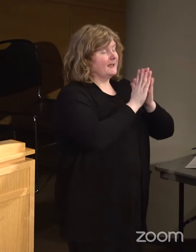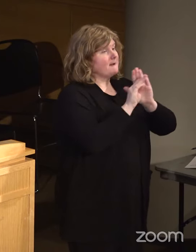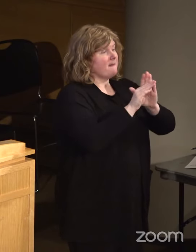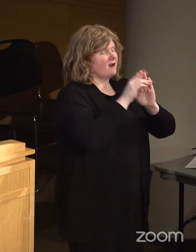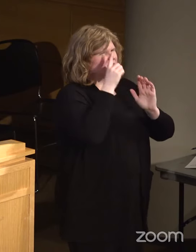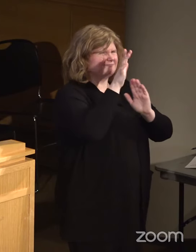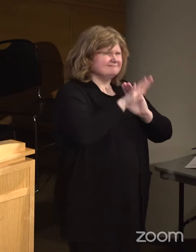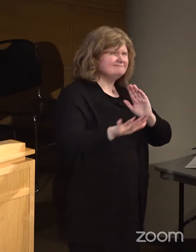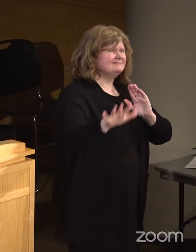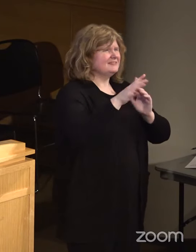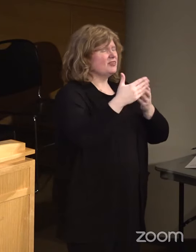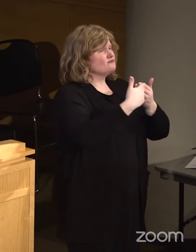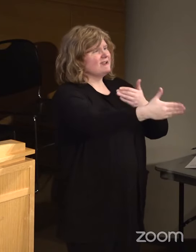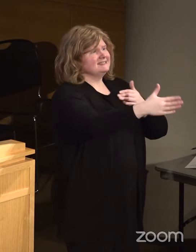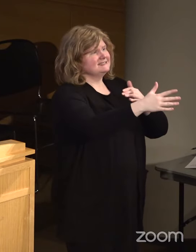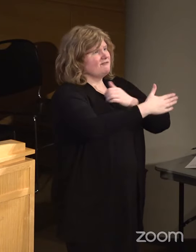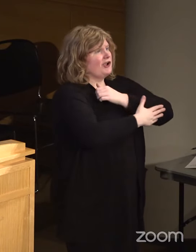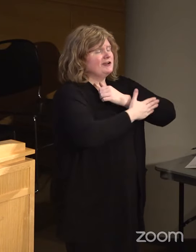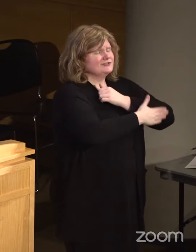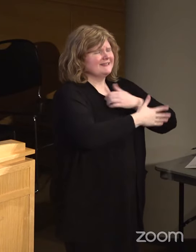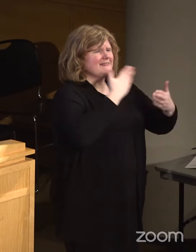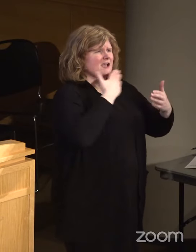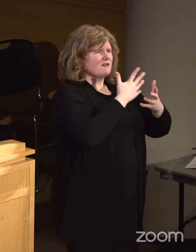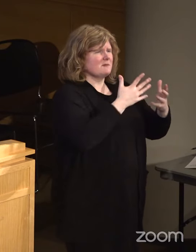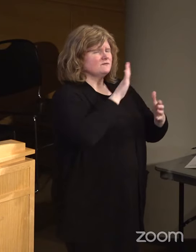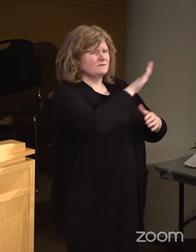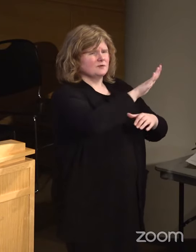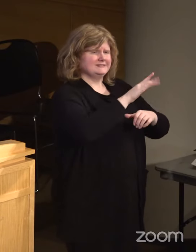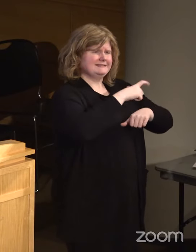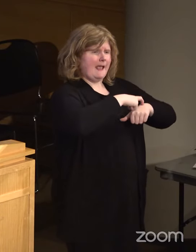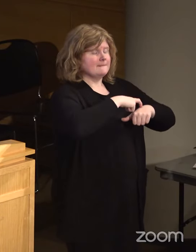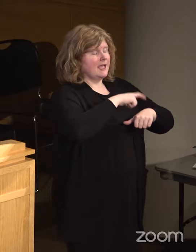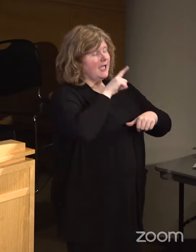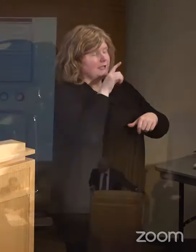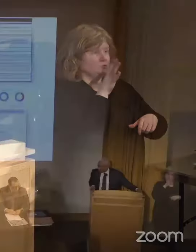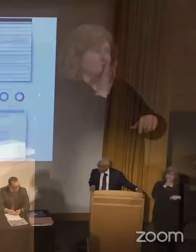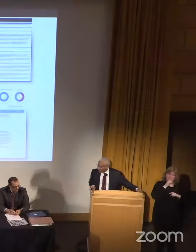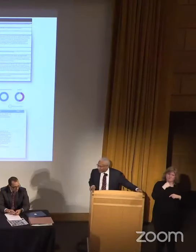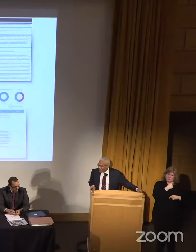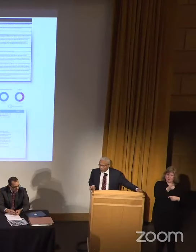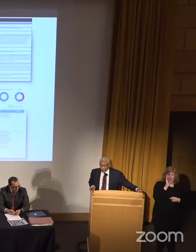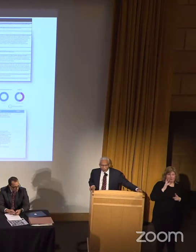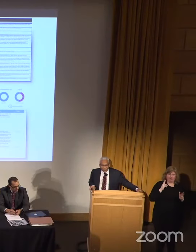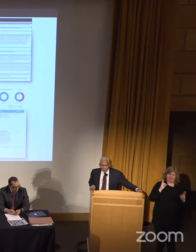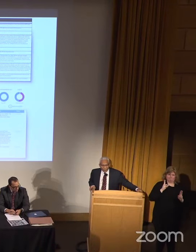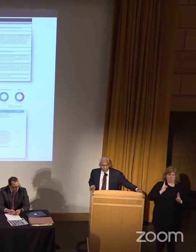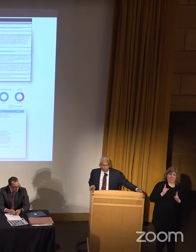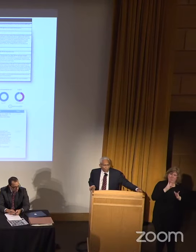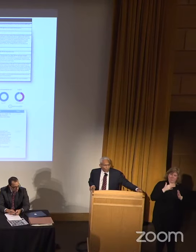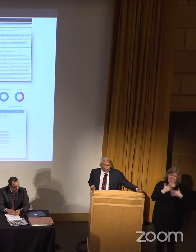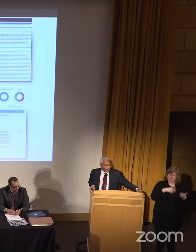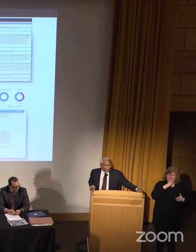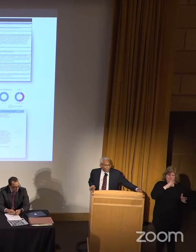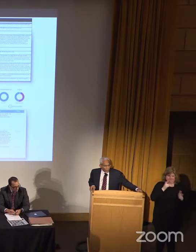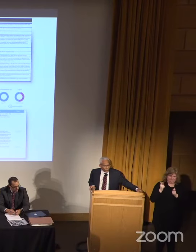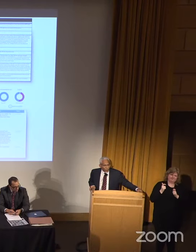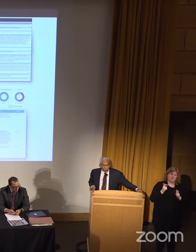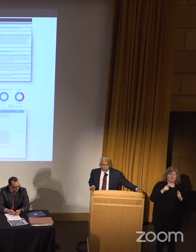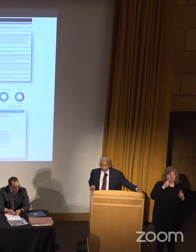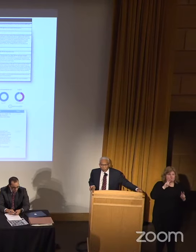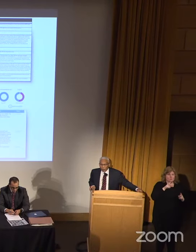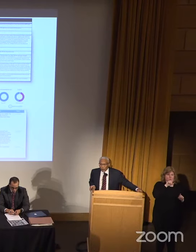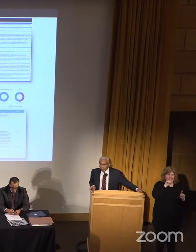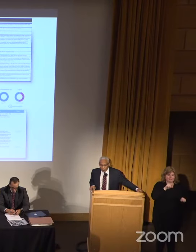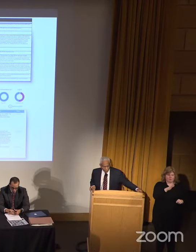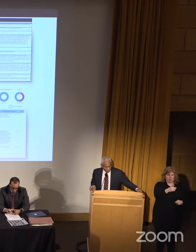rest of the country. Thank you very much for giving me this time. I told you I'd race through it quickly. We look forward to answering